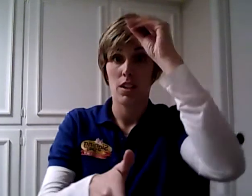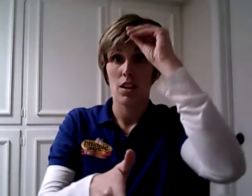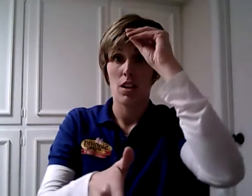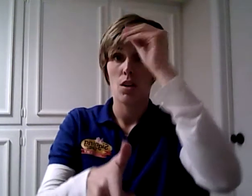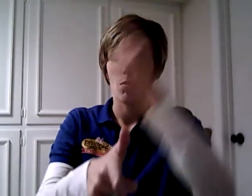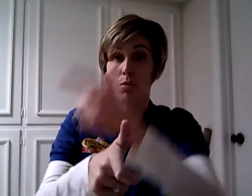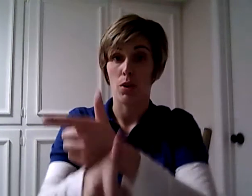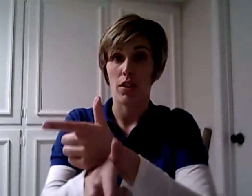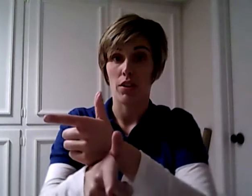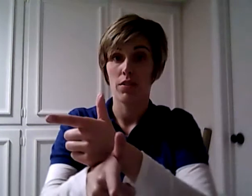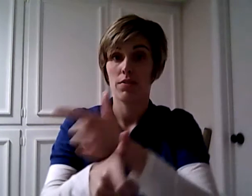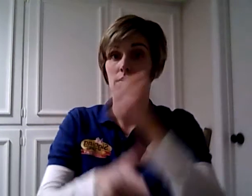Brother.